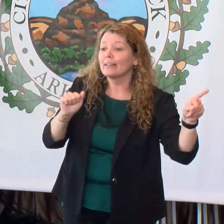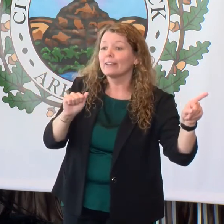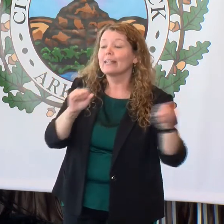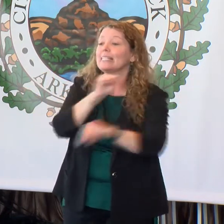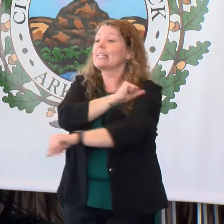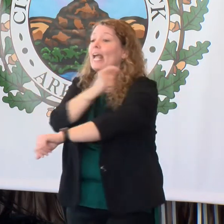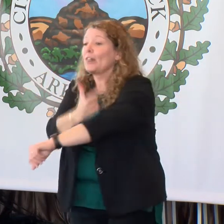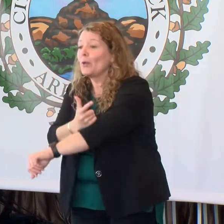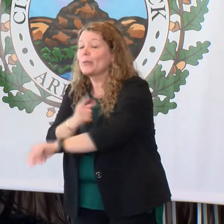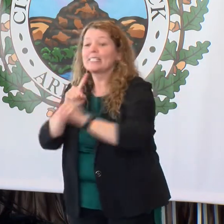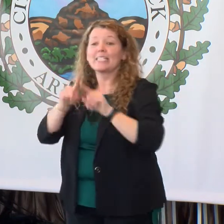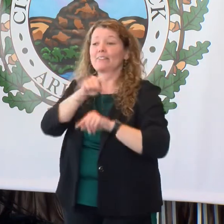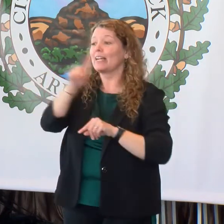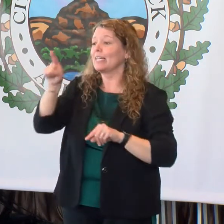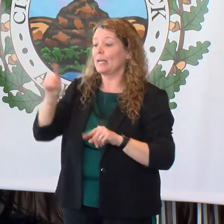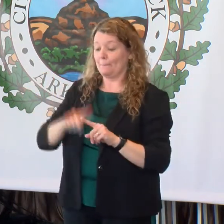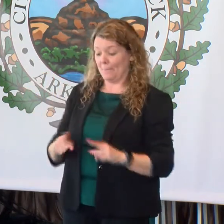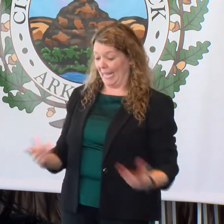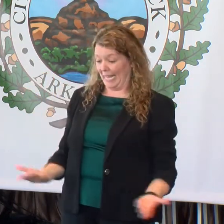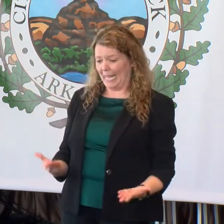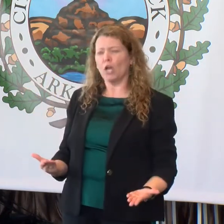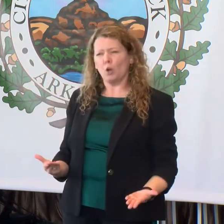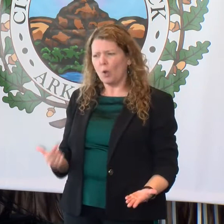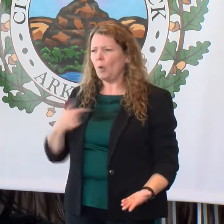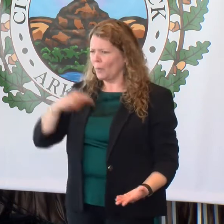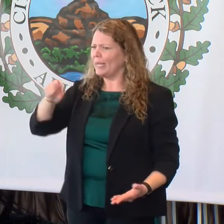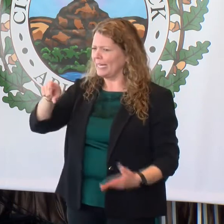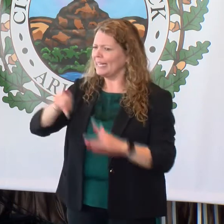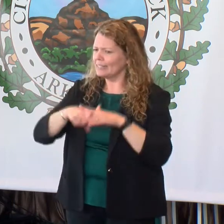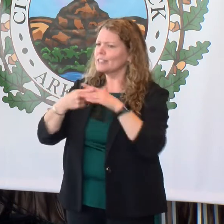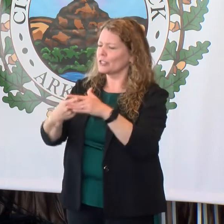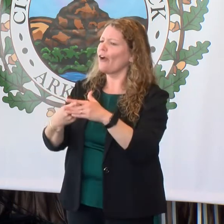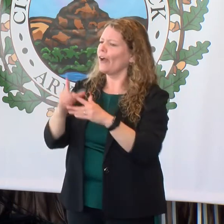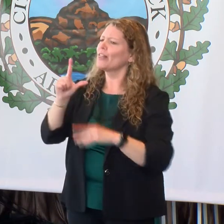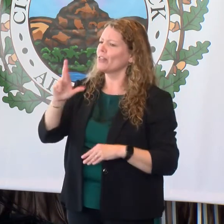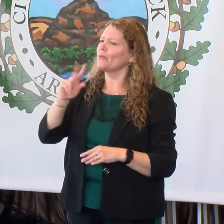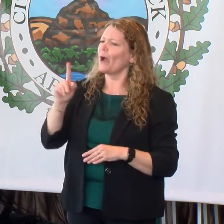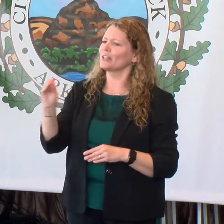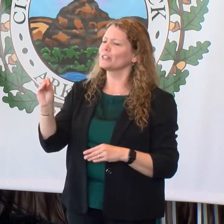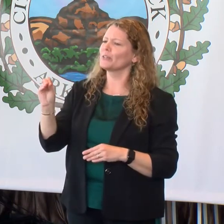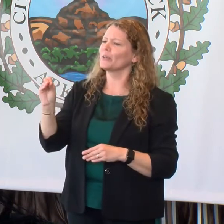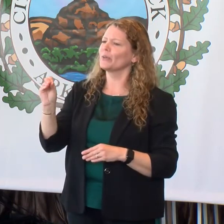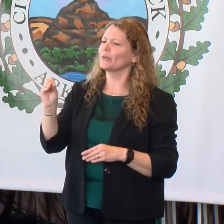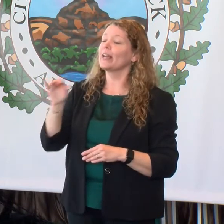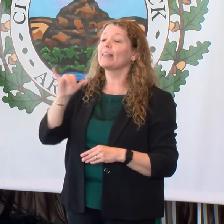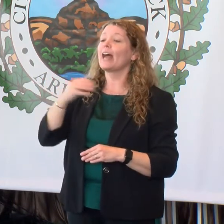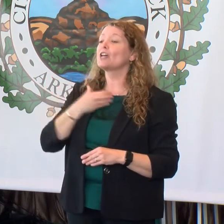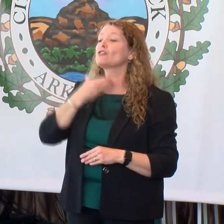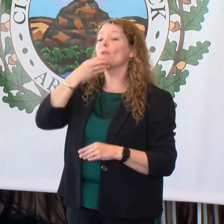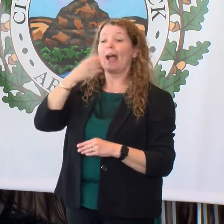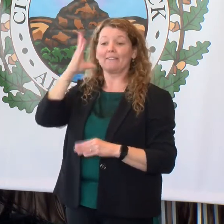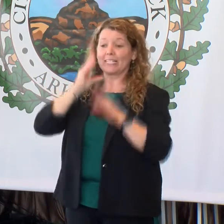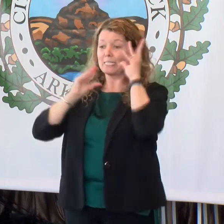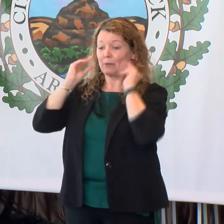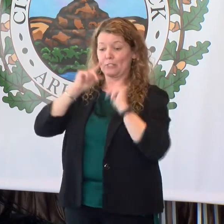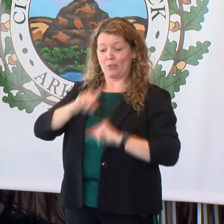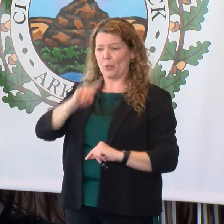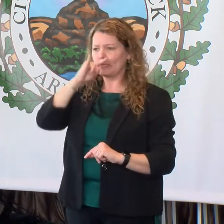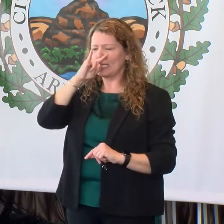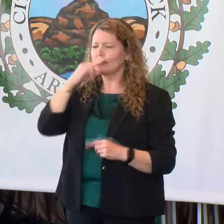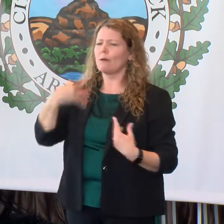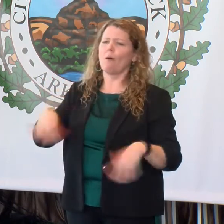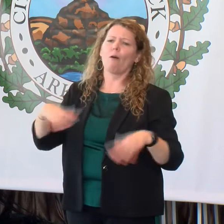the St. Louis Zoo. But it's something that we need to have here at the Little Rock Zoo. And that giraffe experience will also include